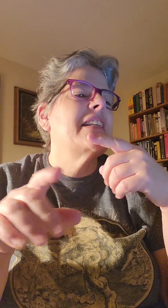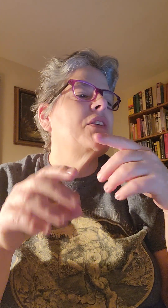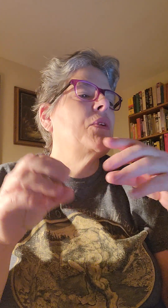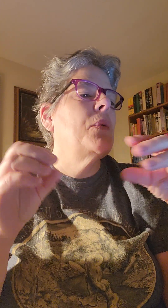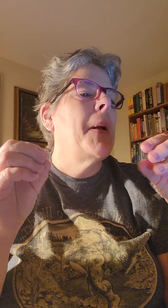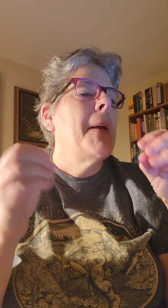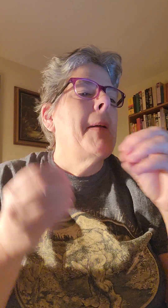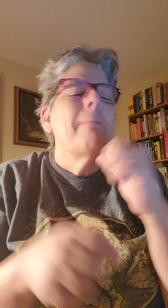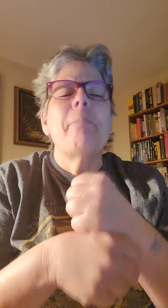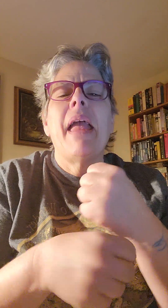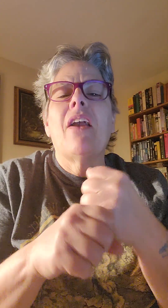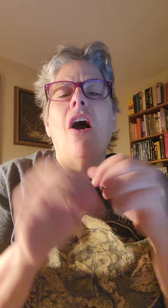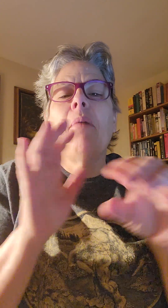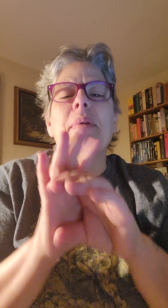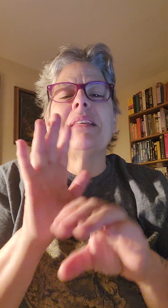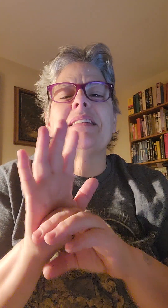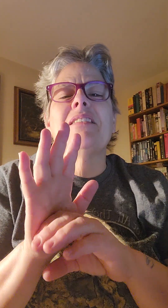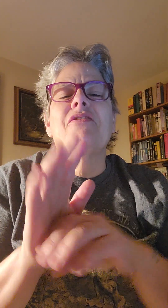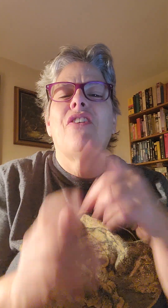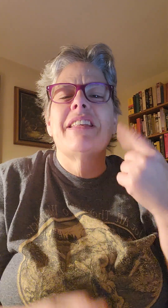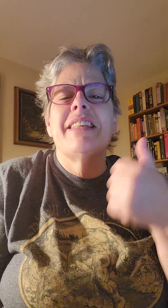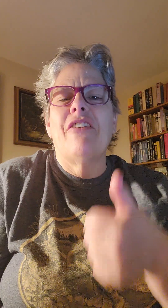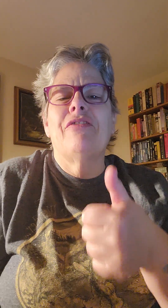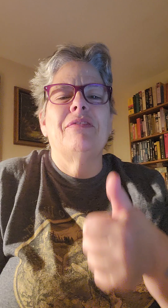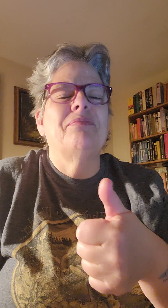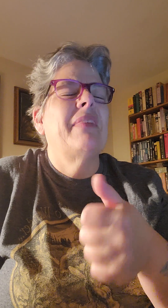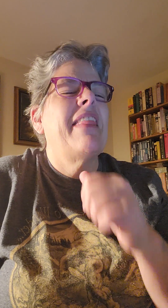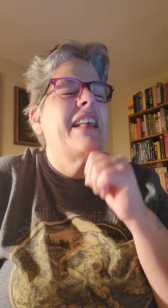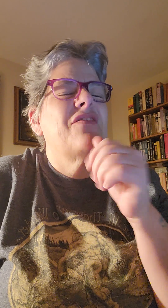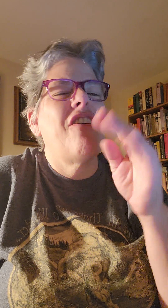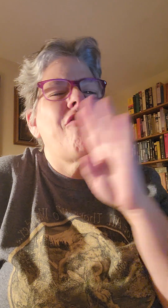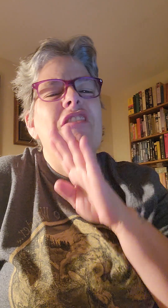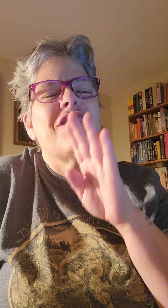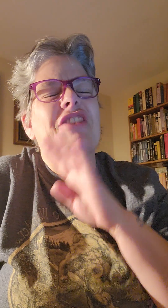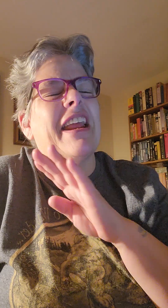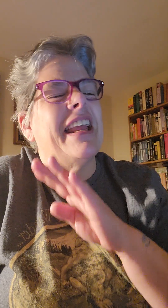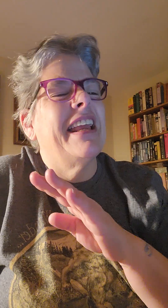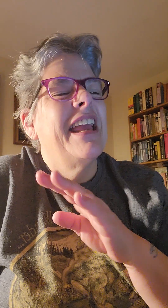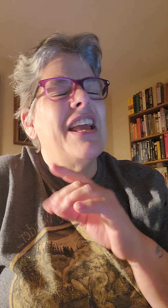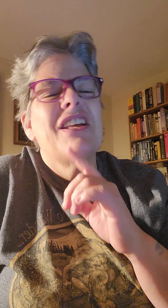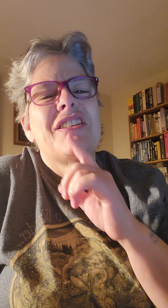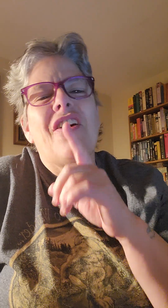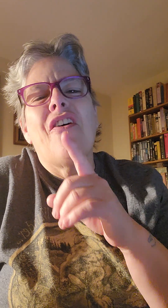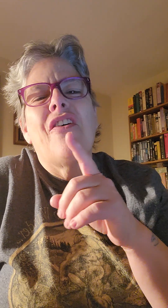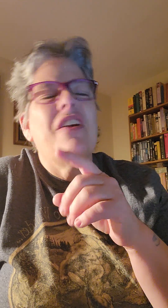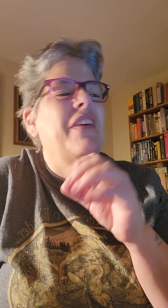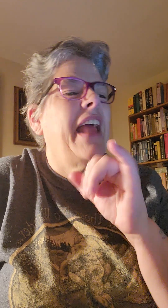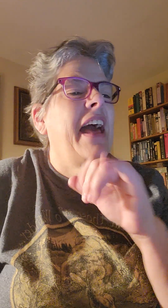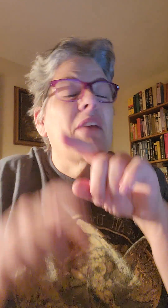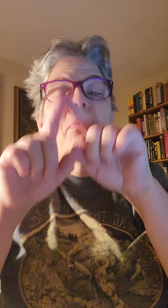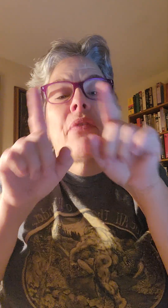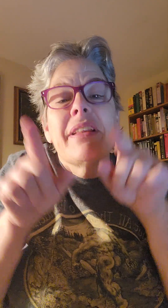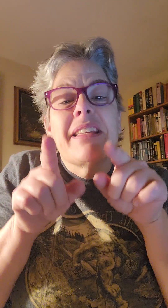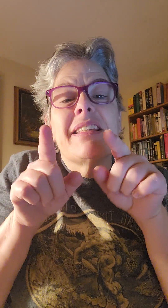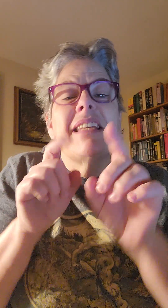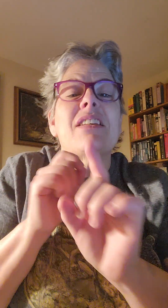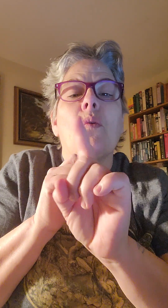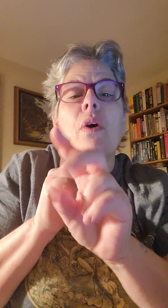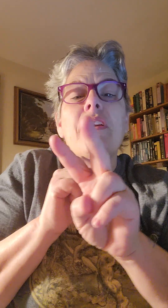to make copies for itself and that's very frustrating. So if it had a parentheses and a 1,